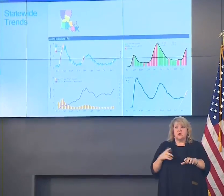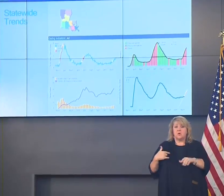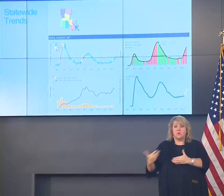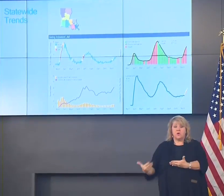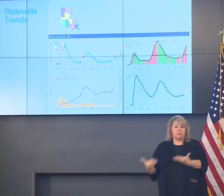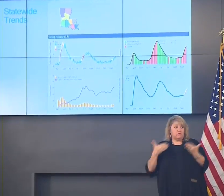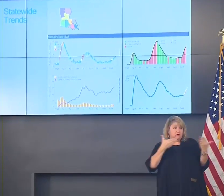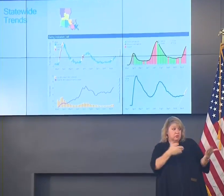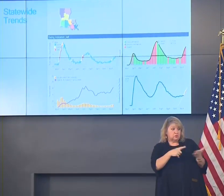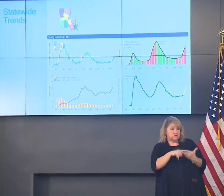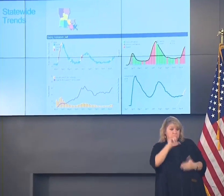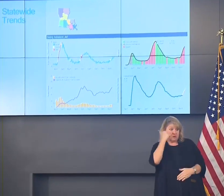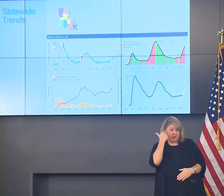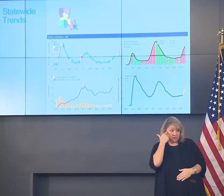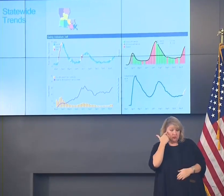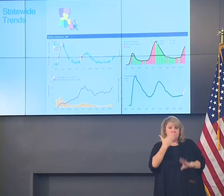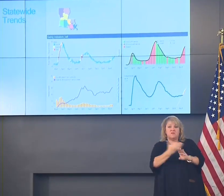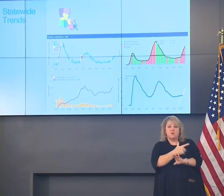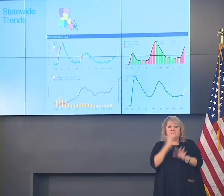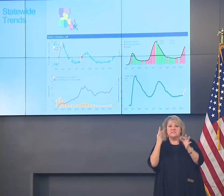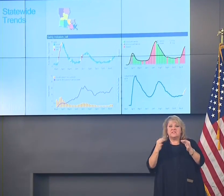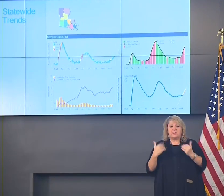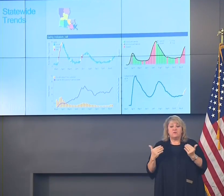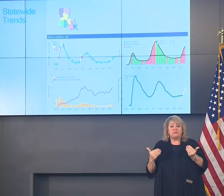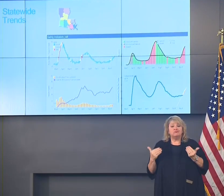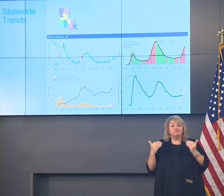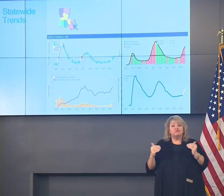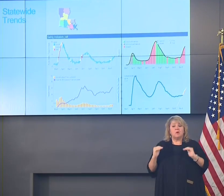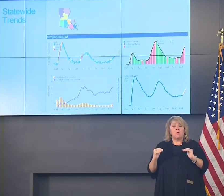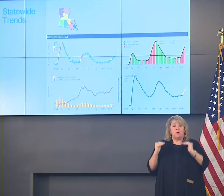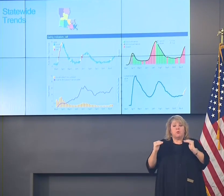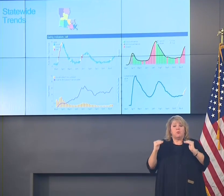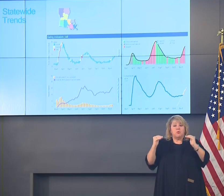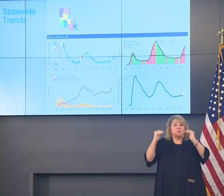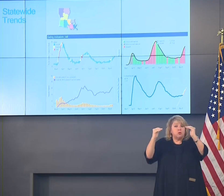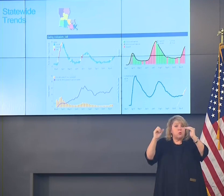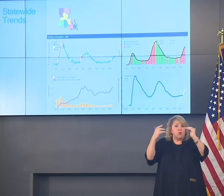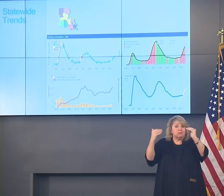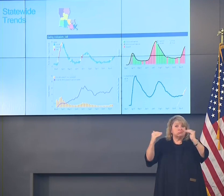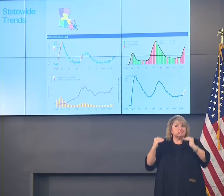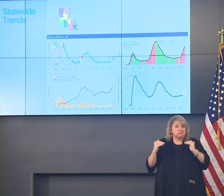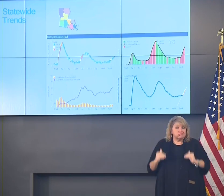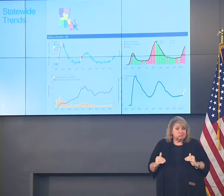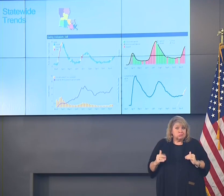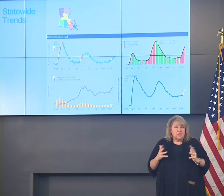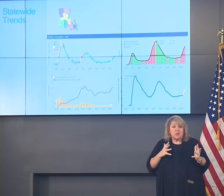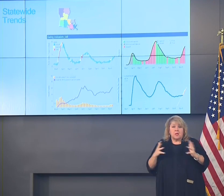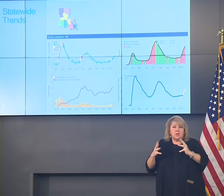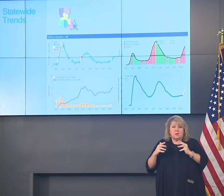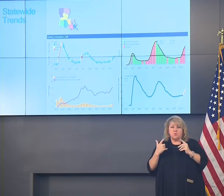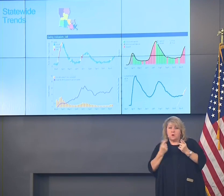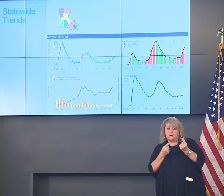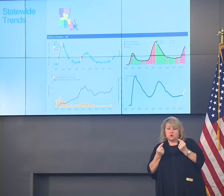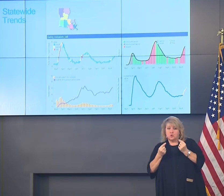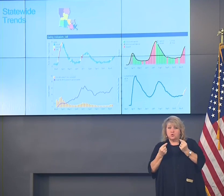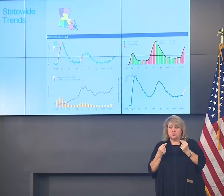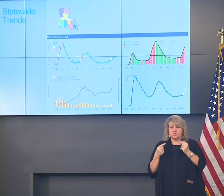any decision to move backwards or forwards on phases and oftentimes a few times in between there as well.